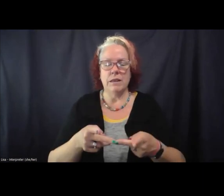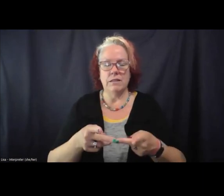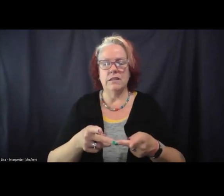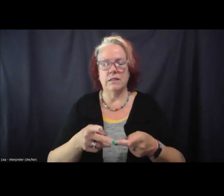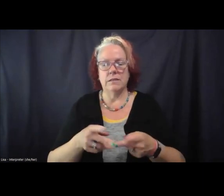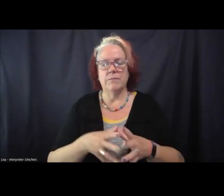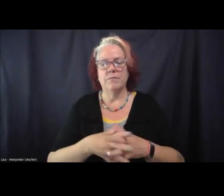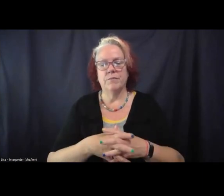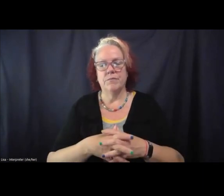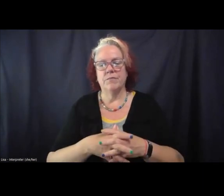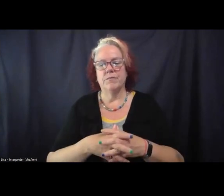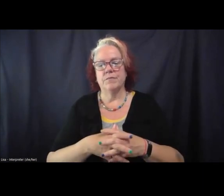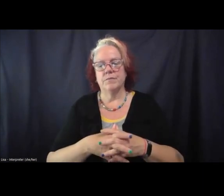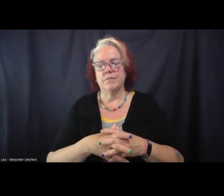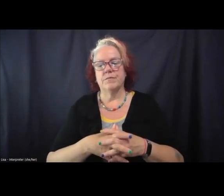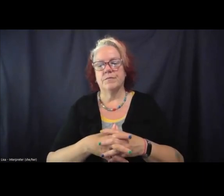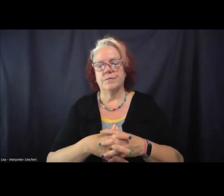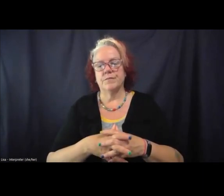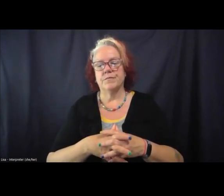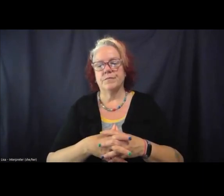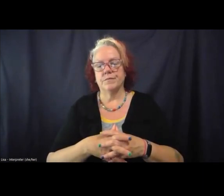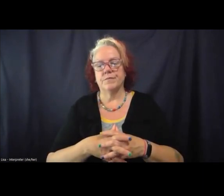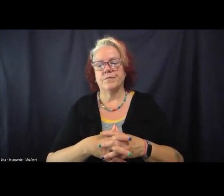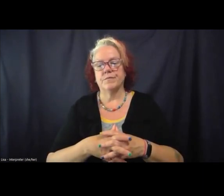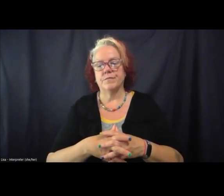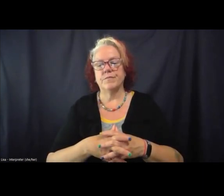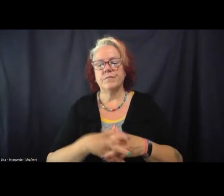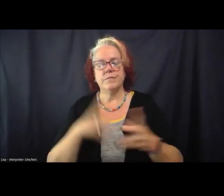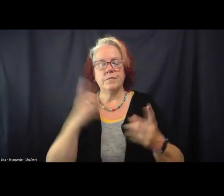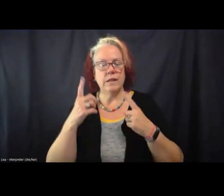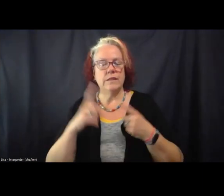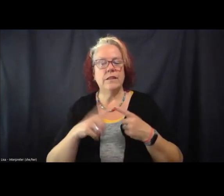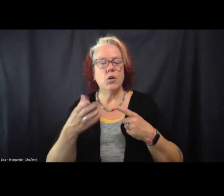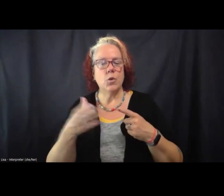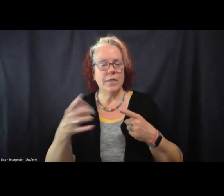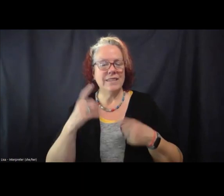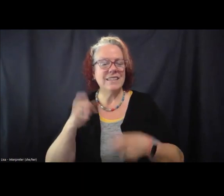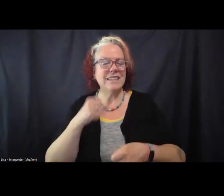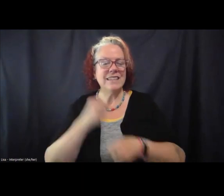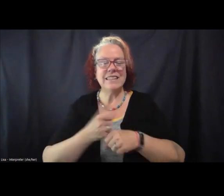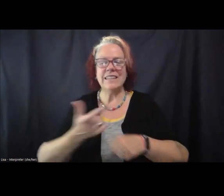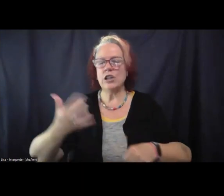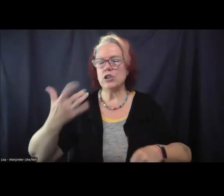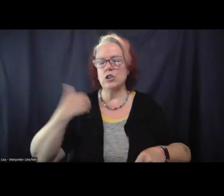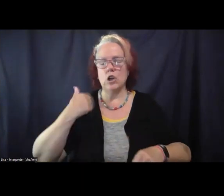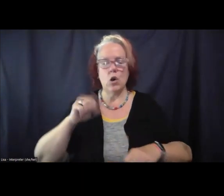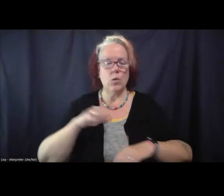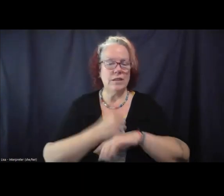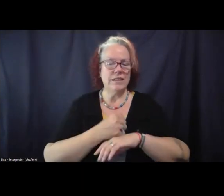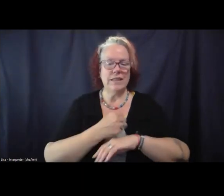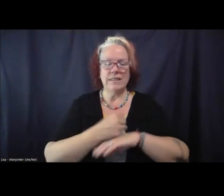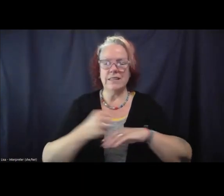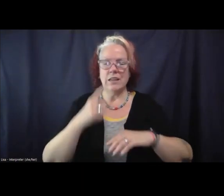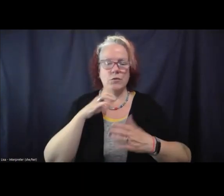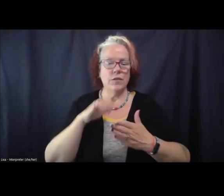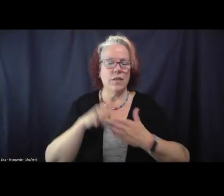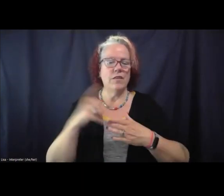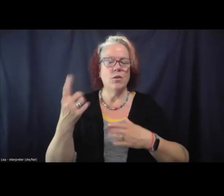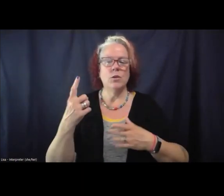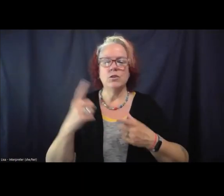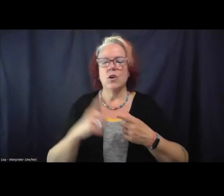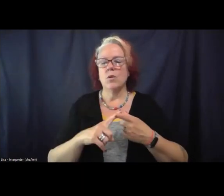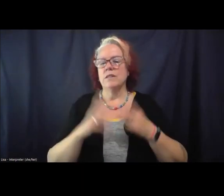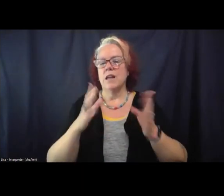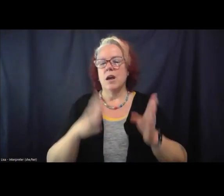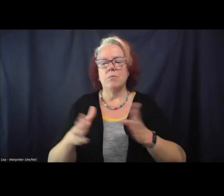there was, there were things years ago that sort of set the stage for this. It was always a plan to create statewide pre-trial services